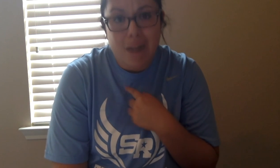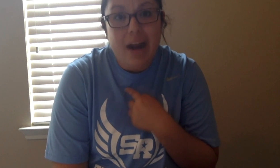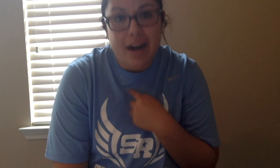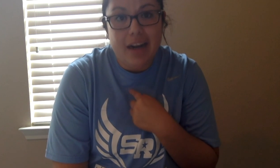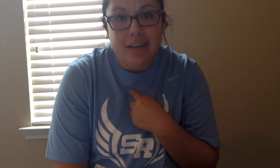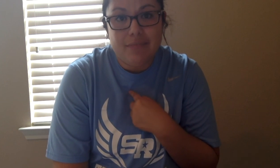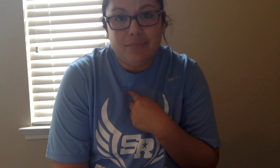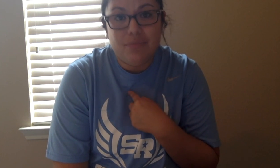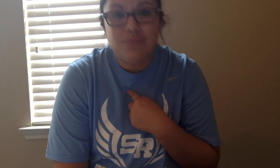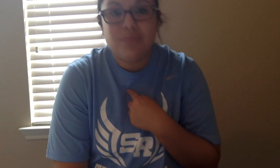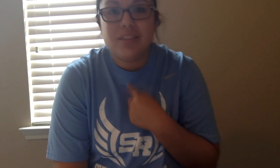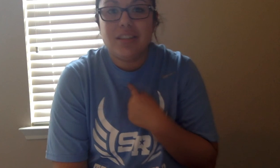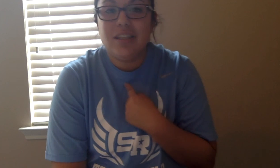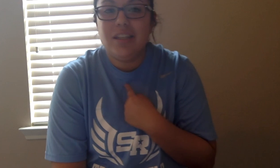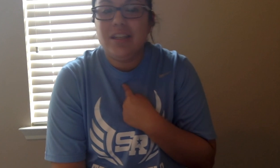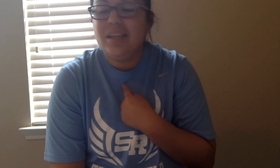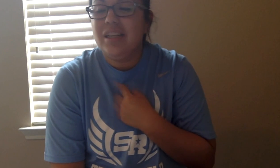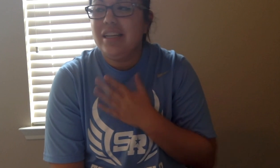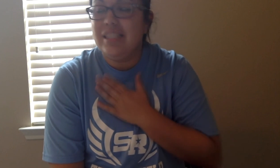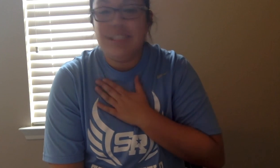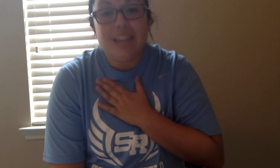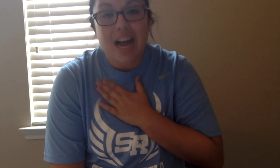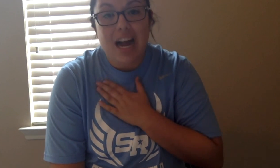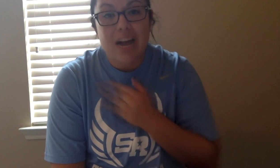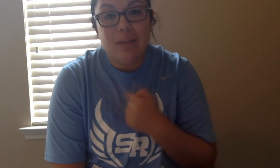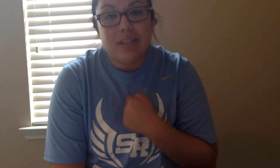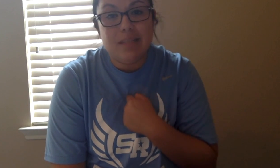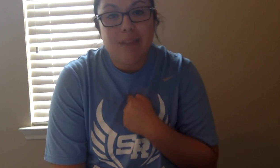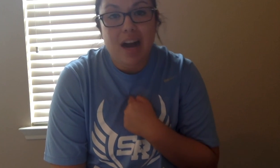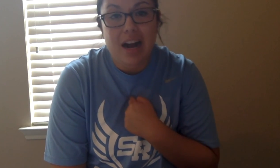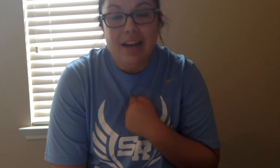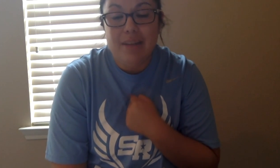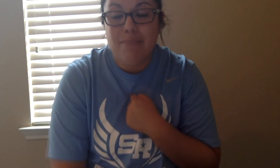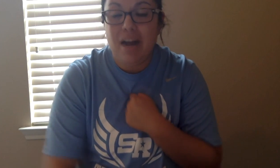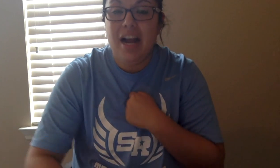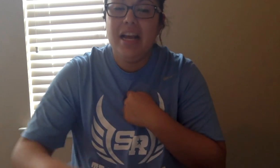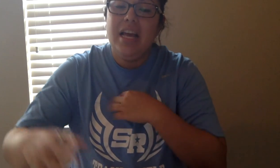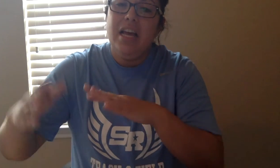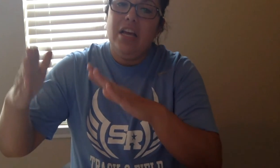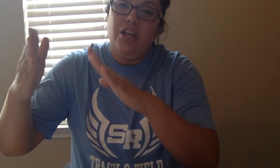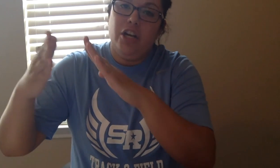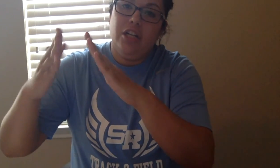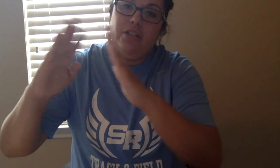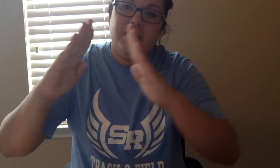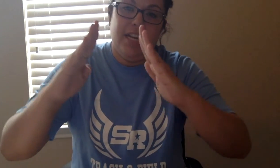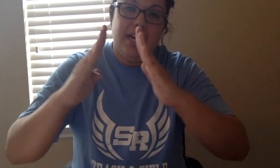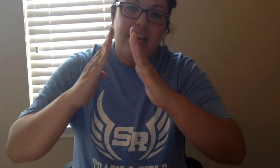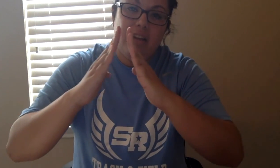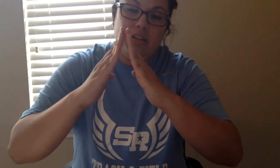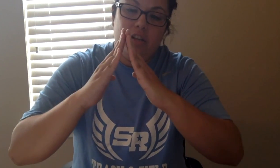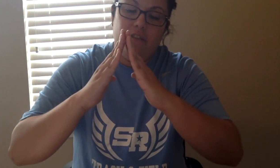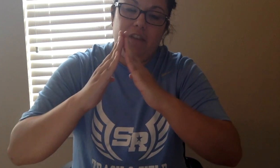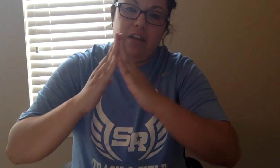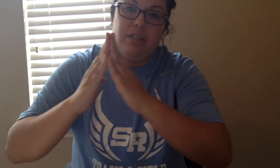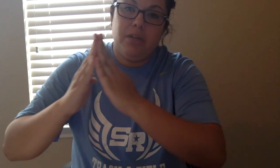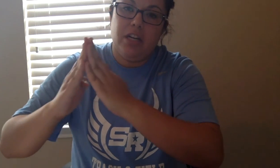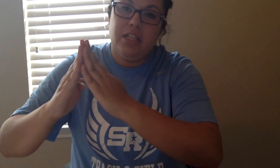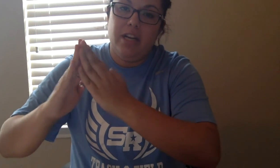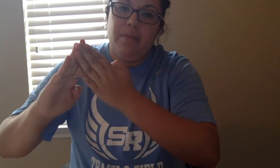my because this is i this is my my you're gonna do city so your fingertips are gonna tip